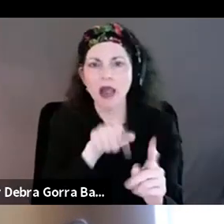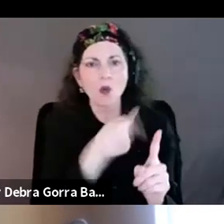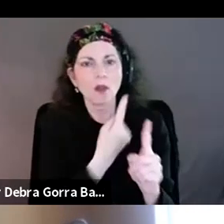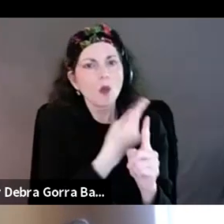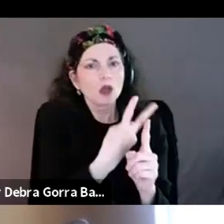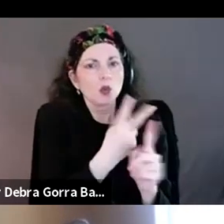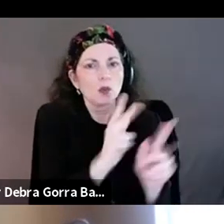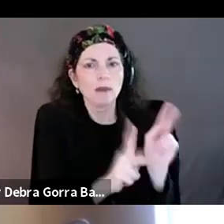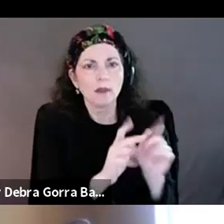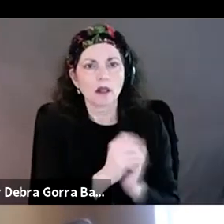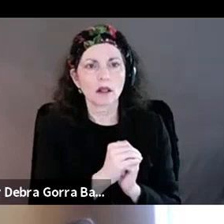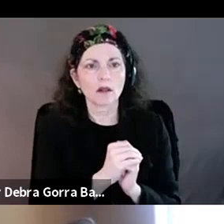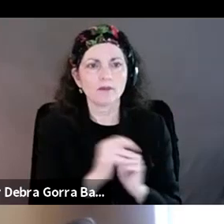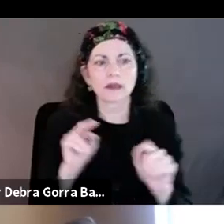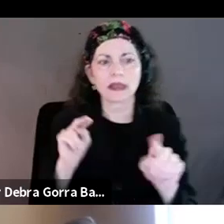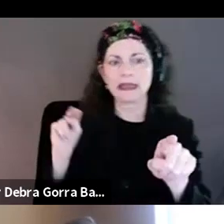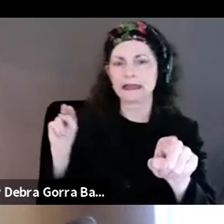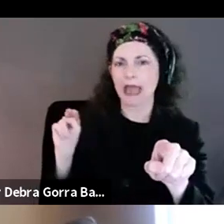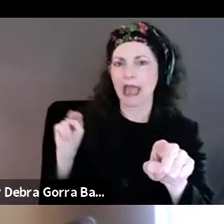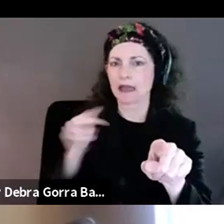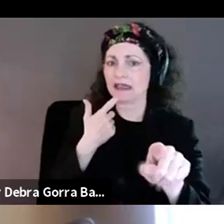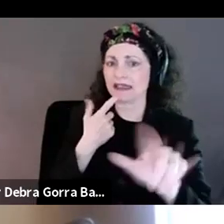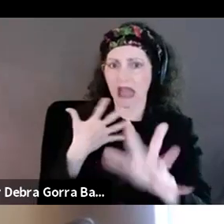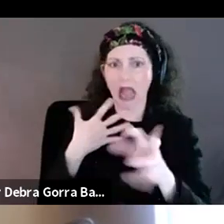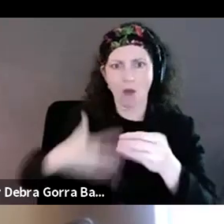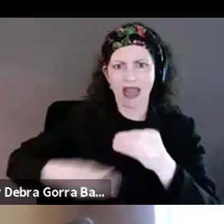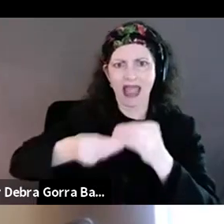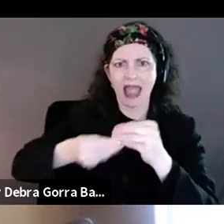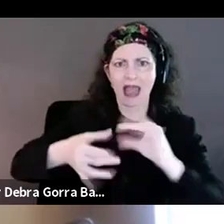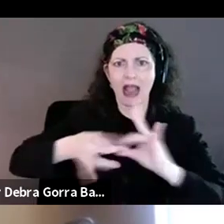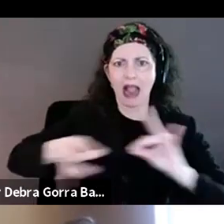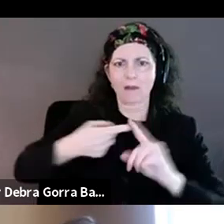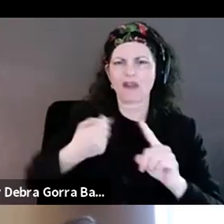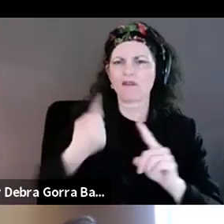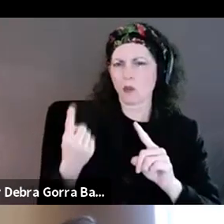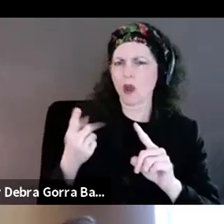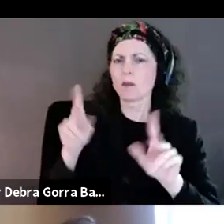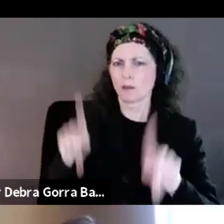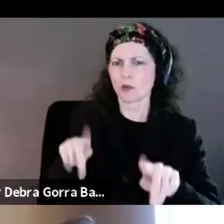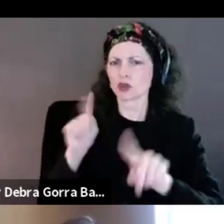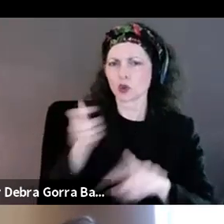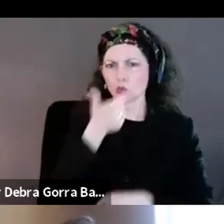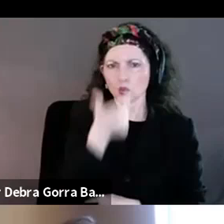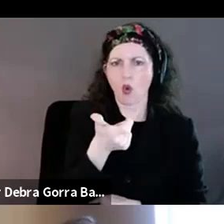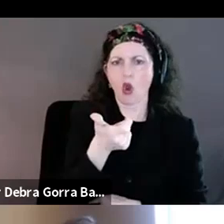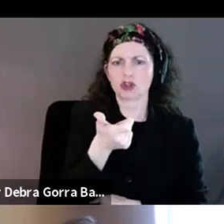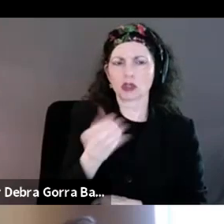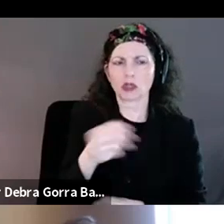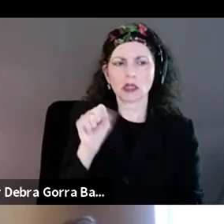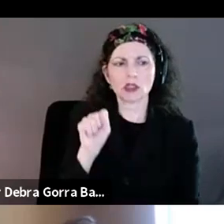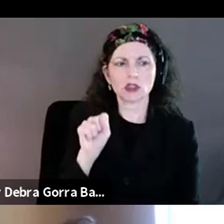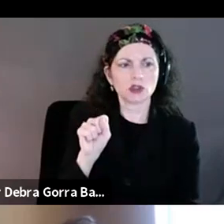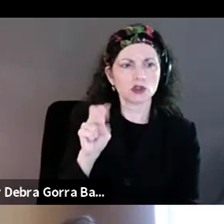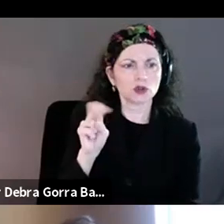a comment from one of the attendees, which is, you know, really interesting. Susan Richards says,